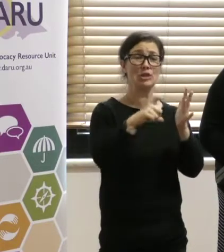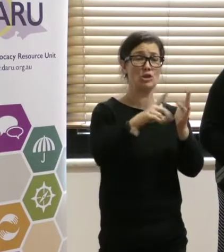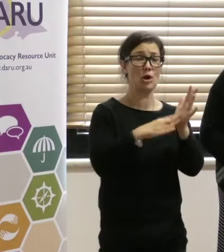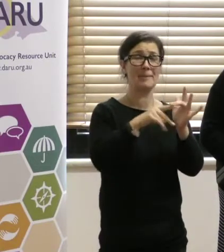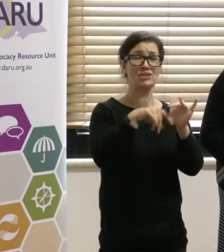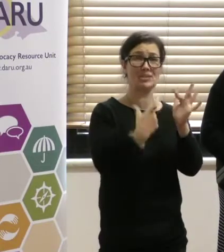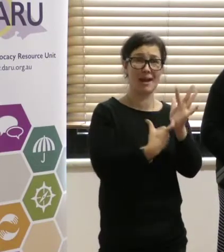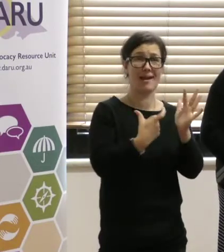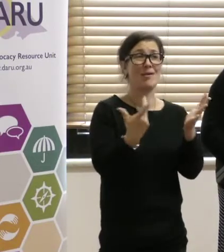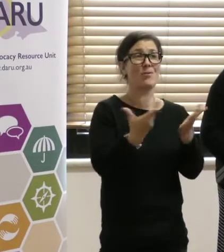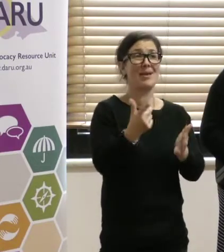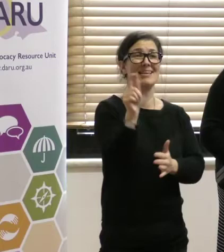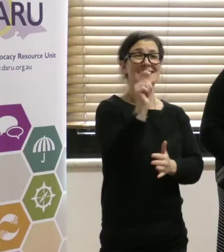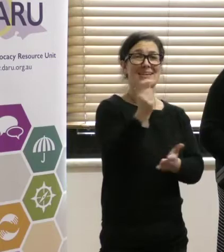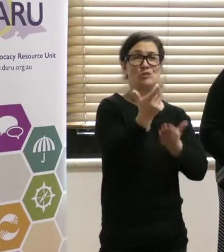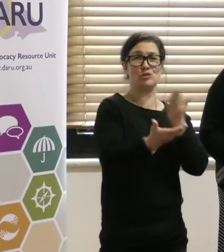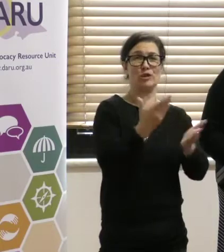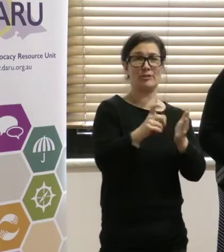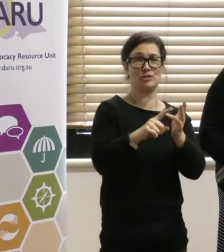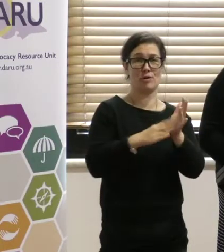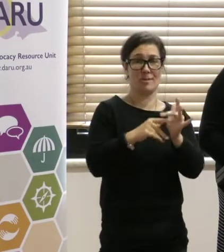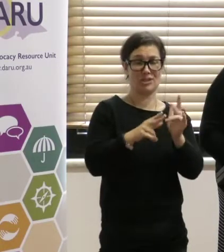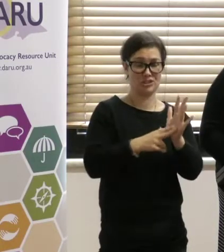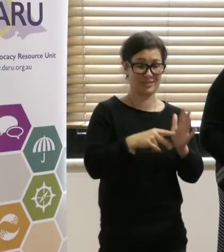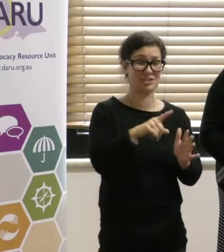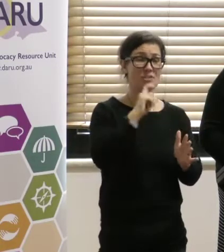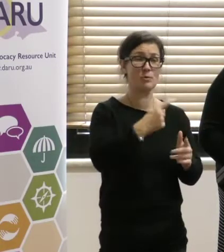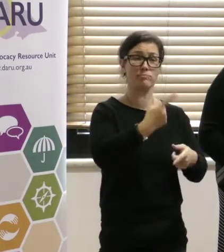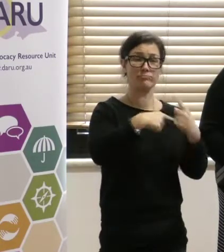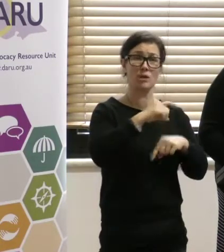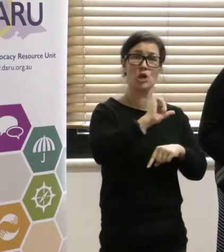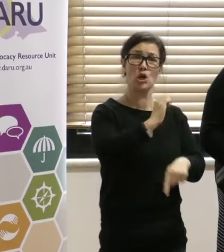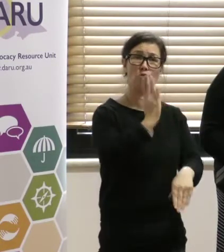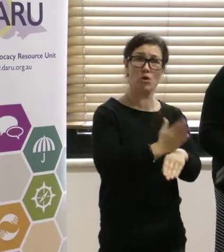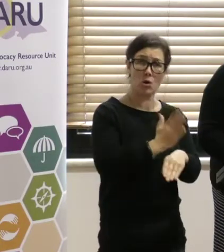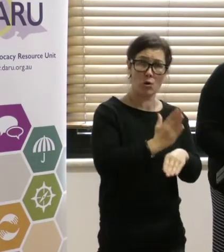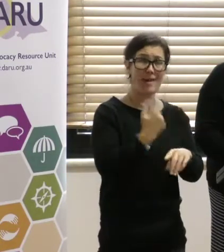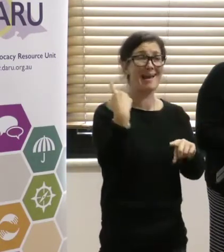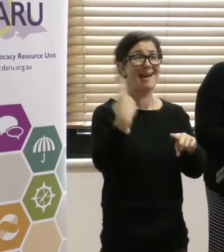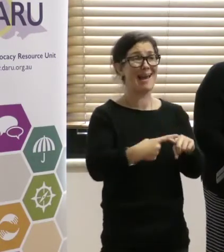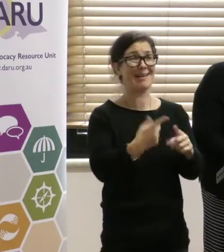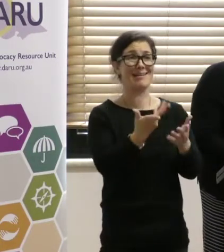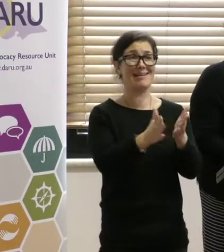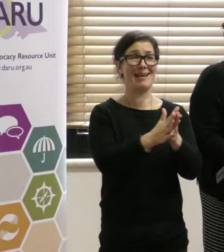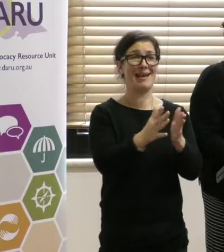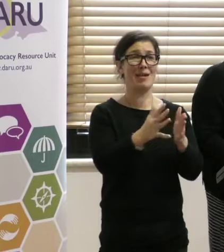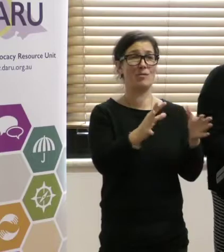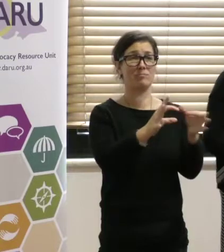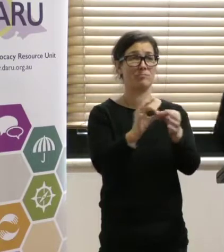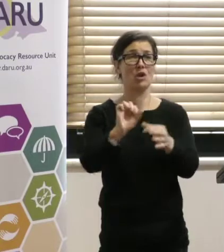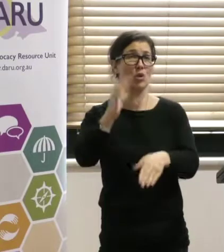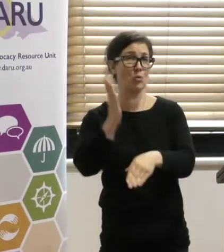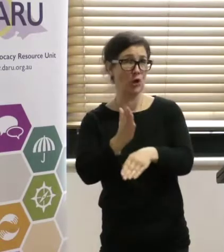Services Commission and she will be giving us an overview of her role and her work with the Commission. So please welcome Colleen.